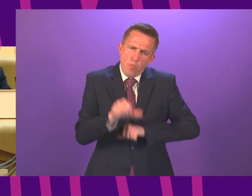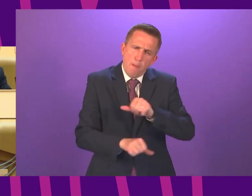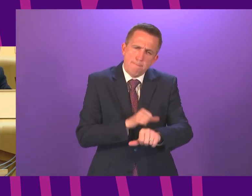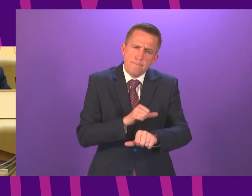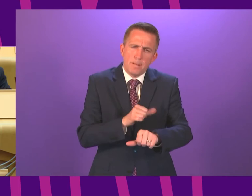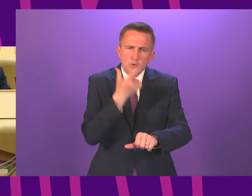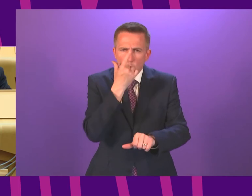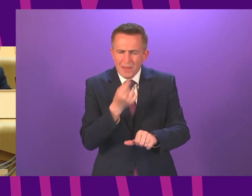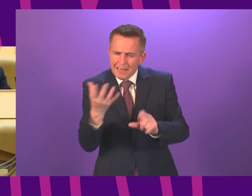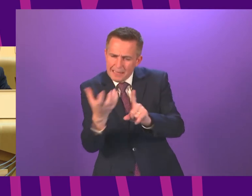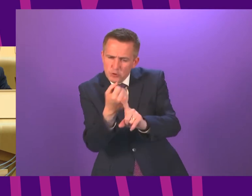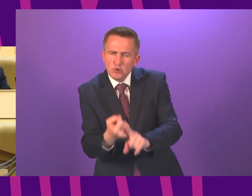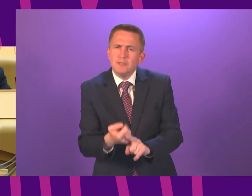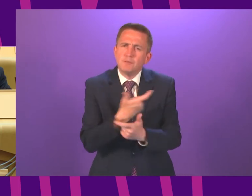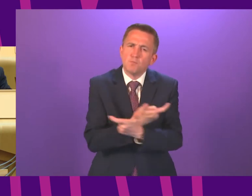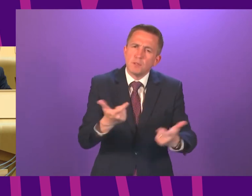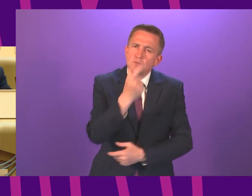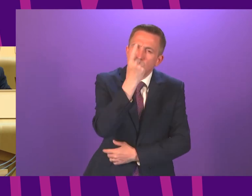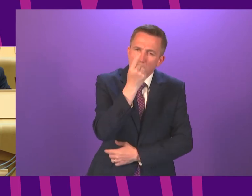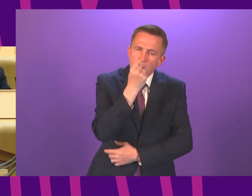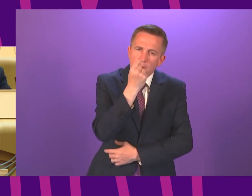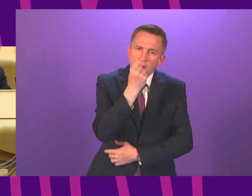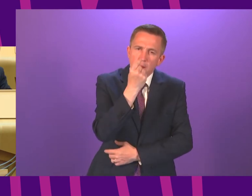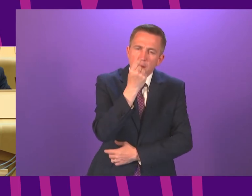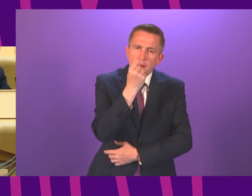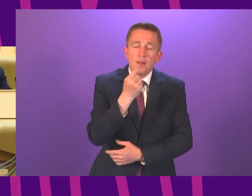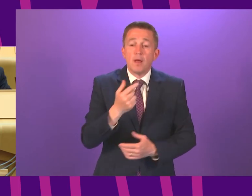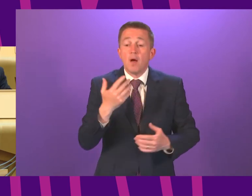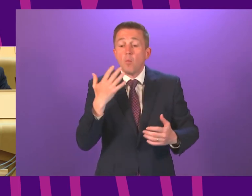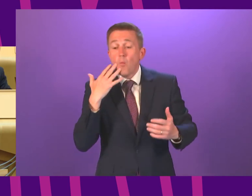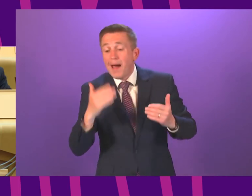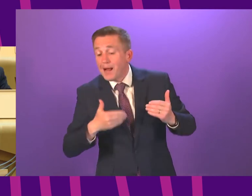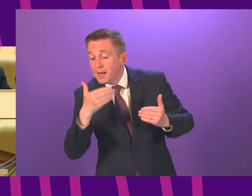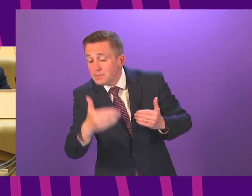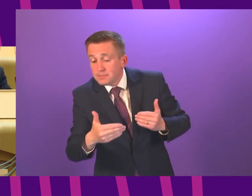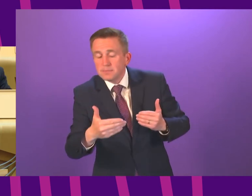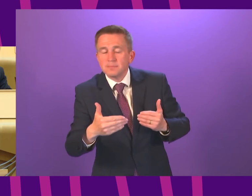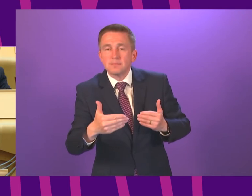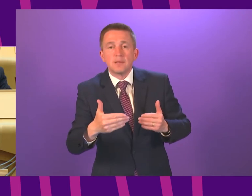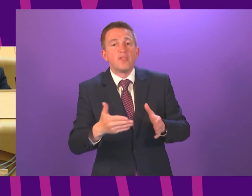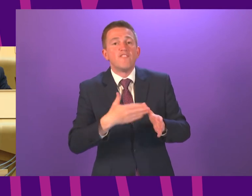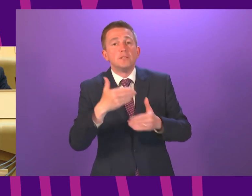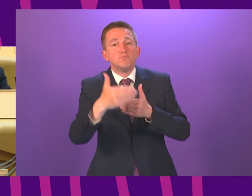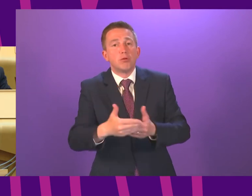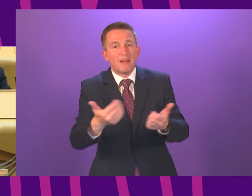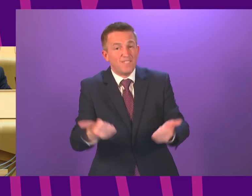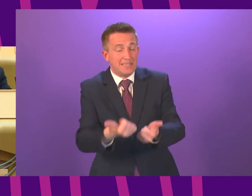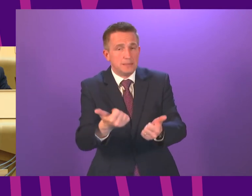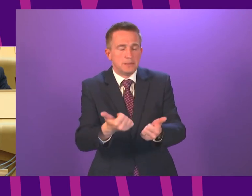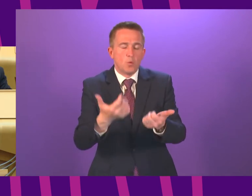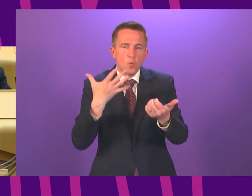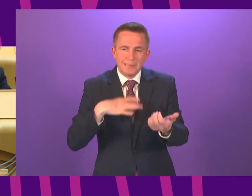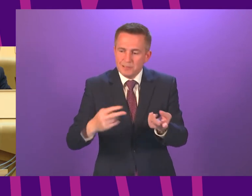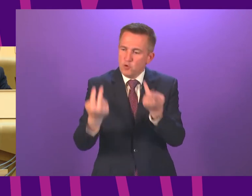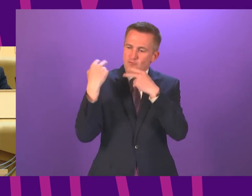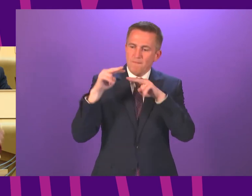programme as quickly as possible of course it will be important that we reflect when we get to the end of this first programme since I suspect this